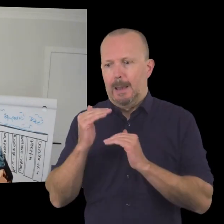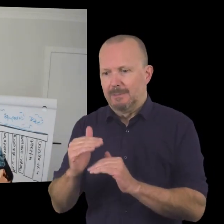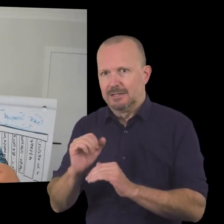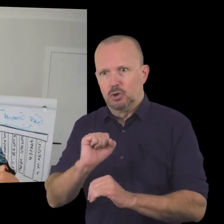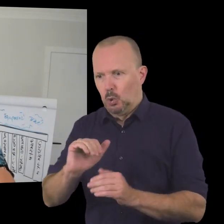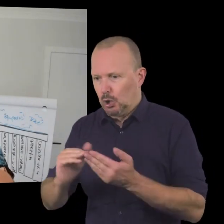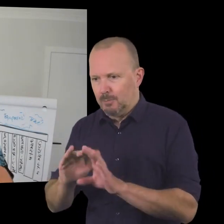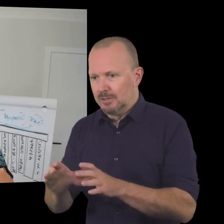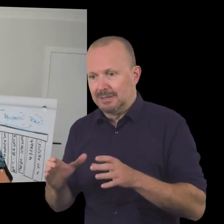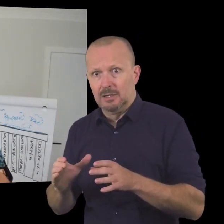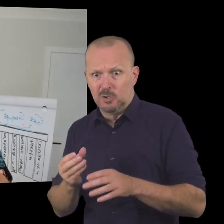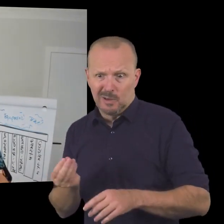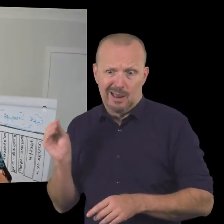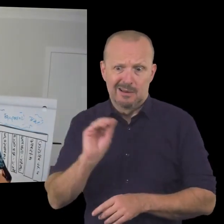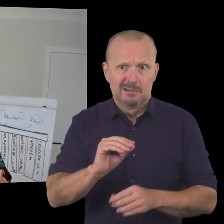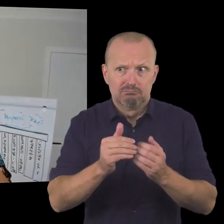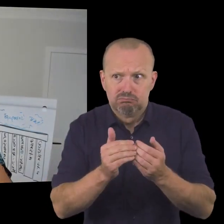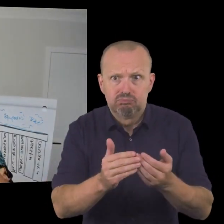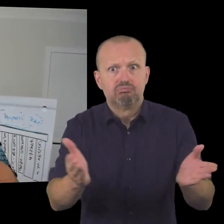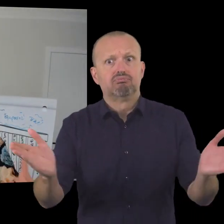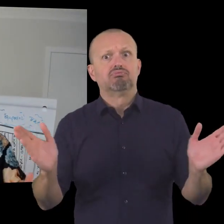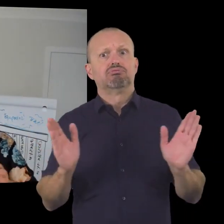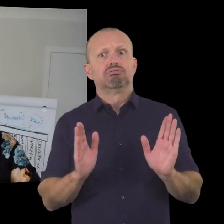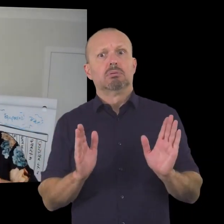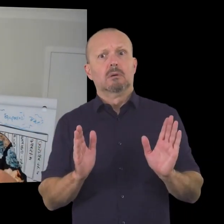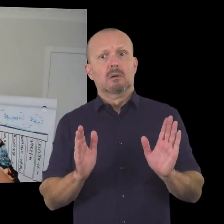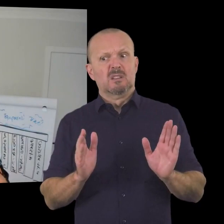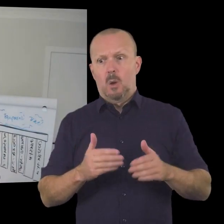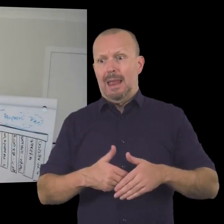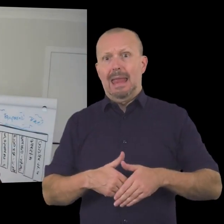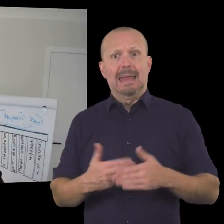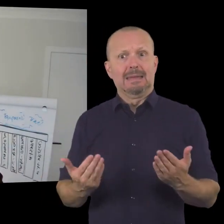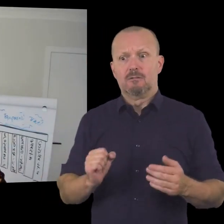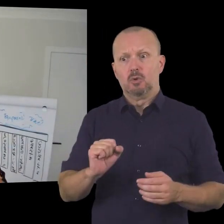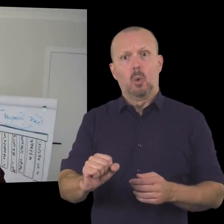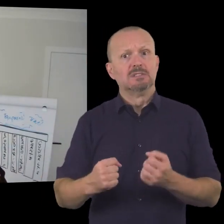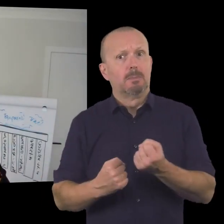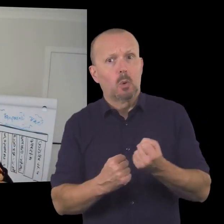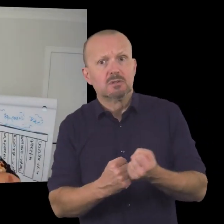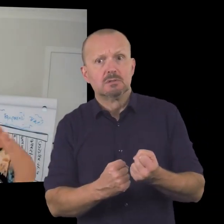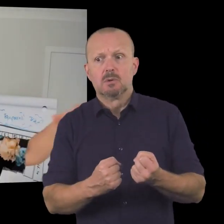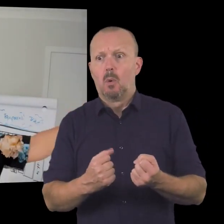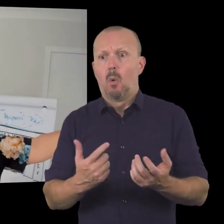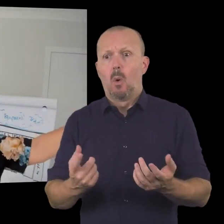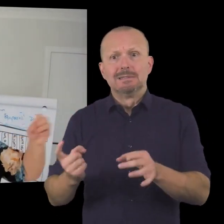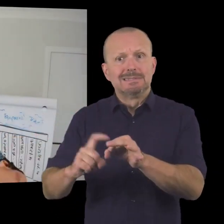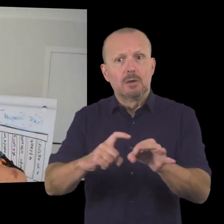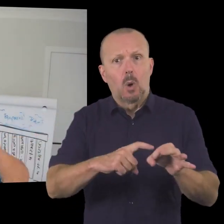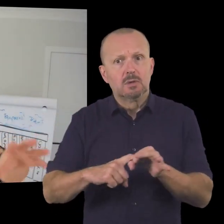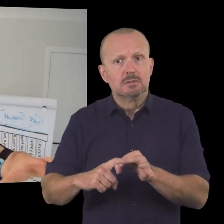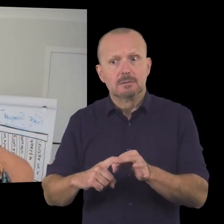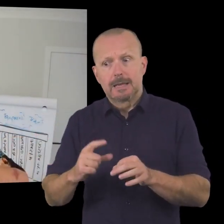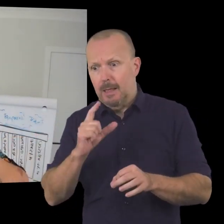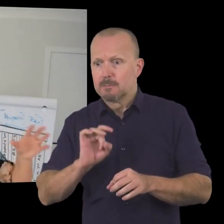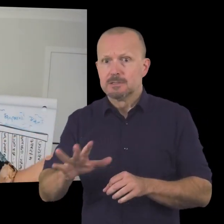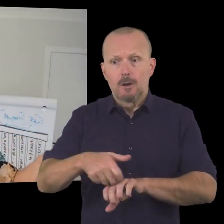not constrained to just making the ask within the community but every one of your supporters and stakeholders can potentially push that ask out as